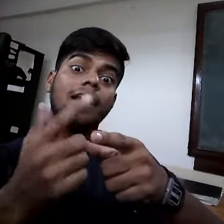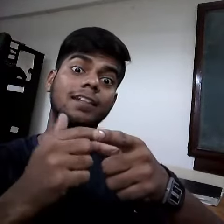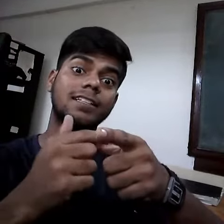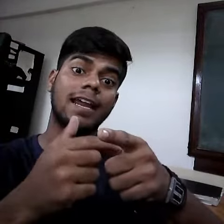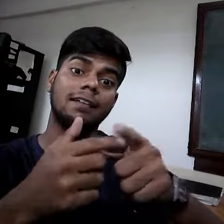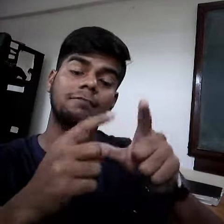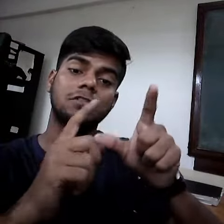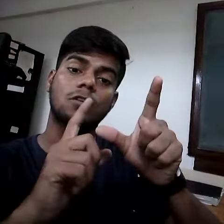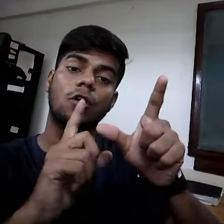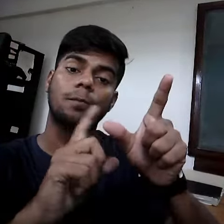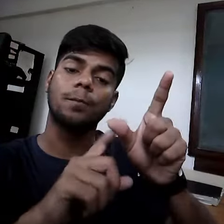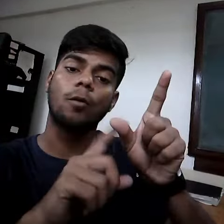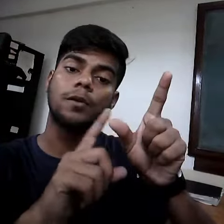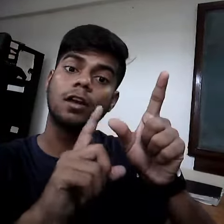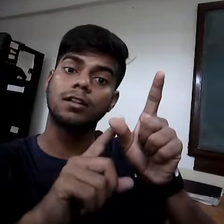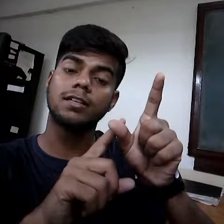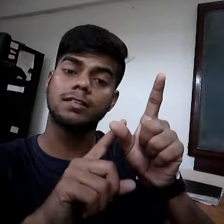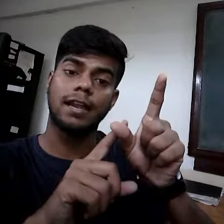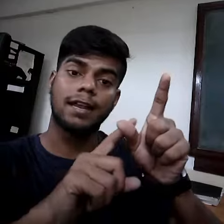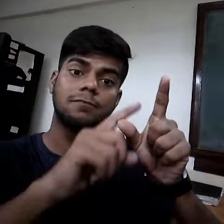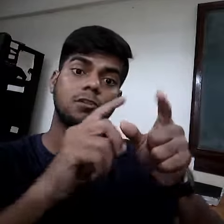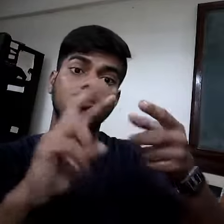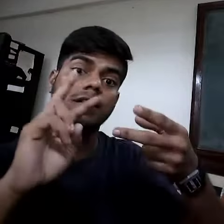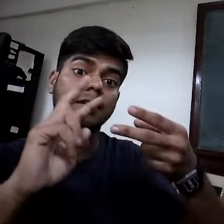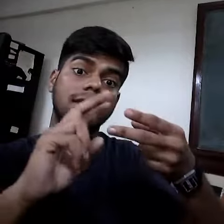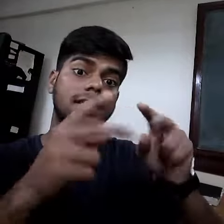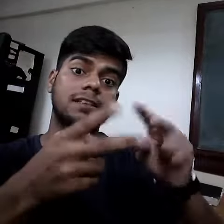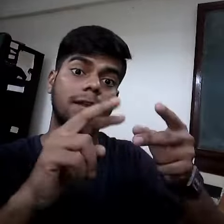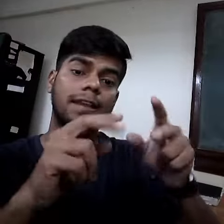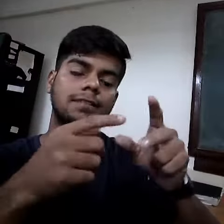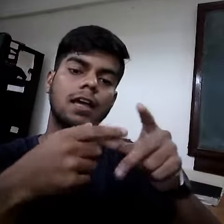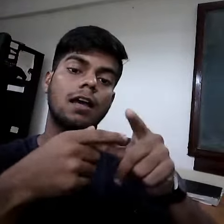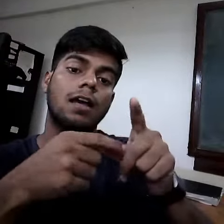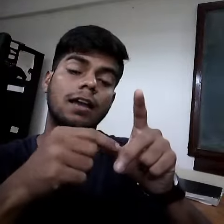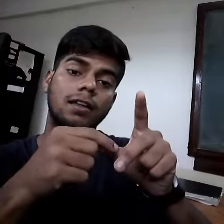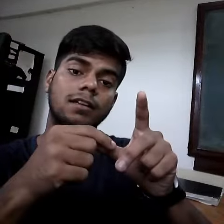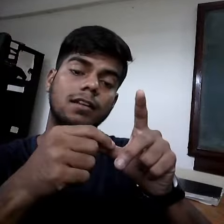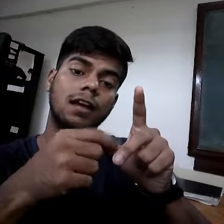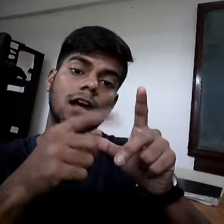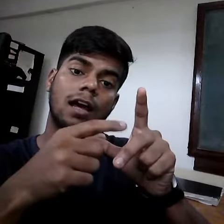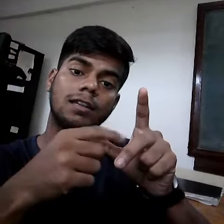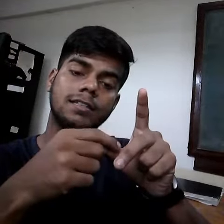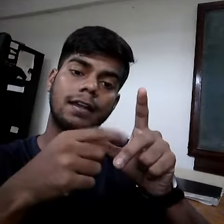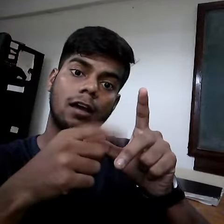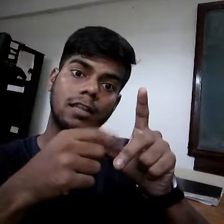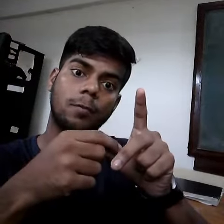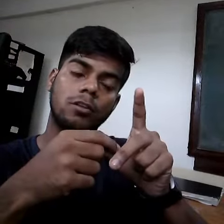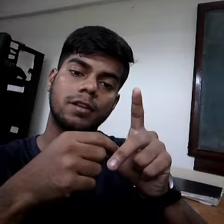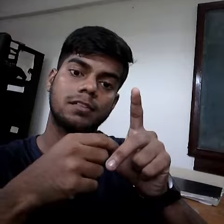And other strand which copying other strand, as we know the Danish double helix. And other strand, other polymerase